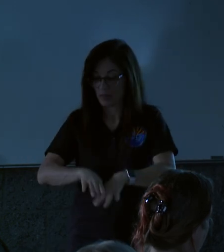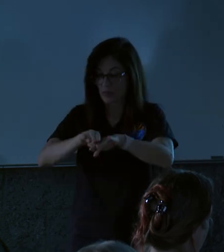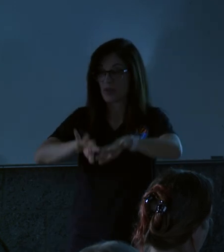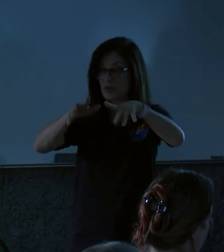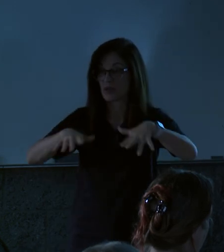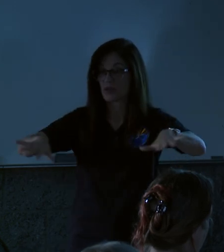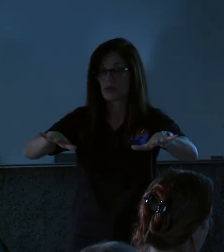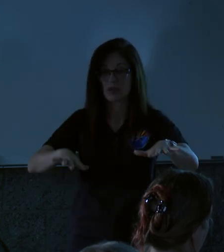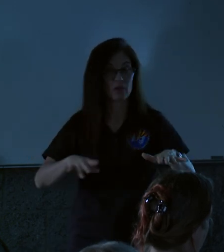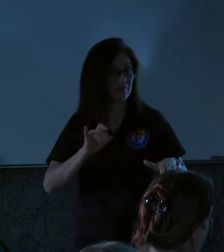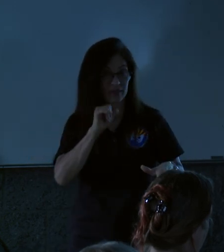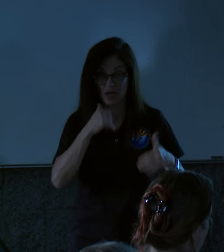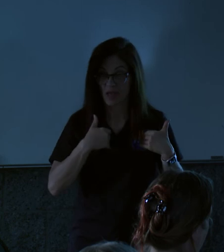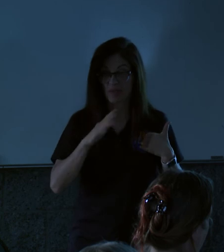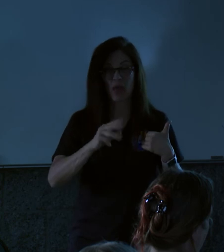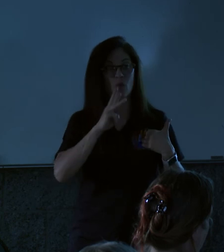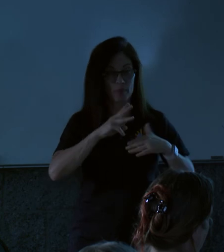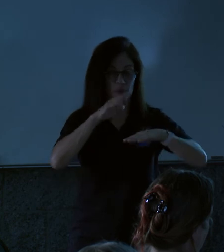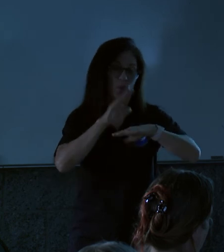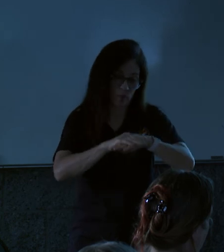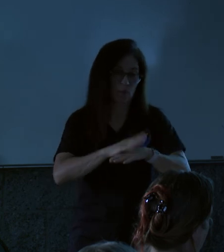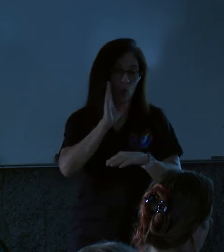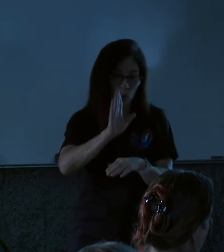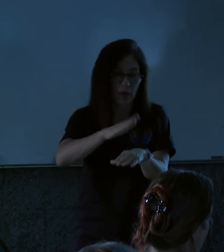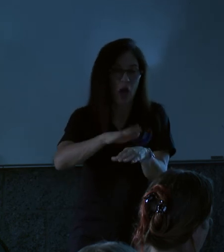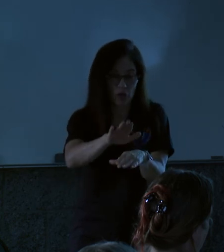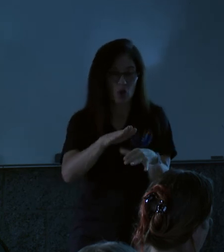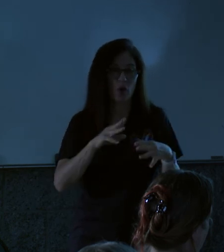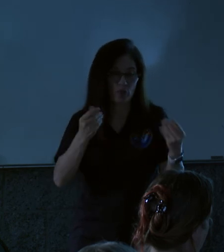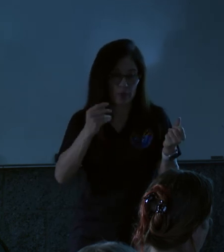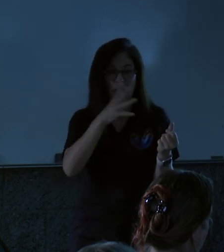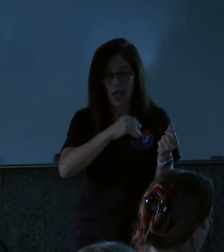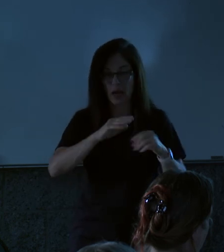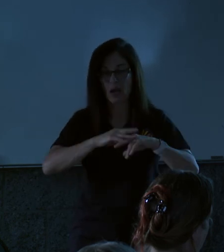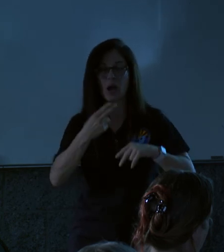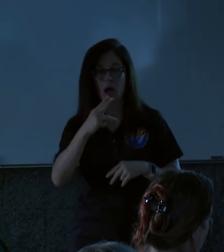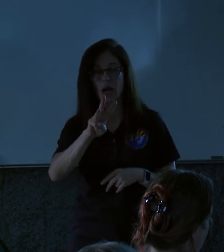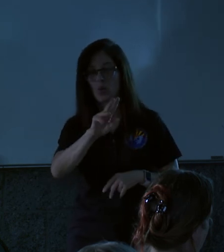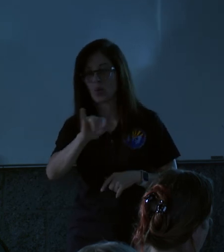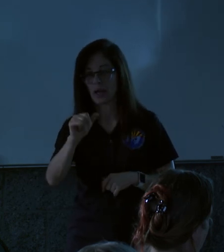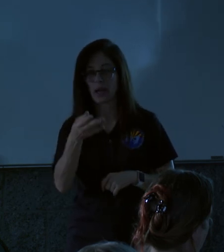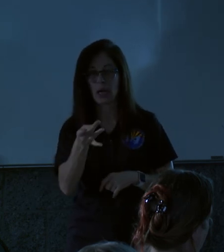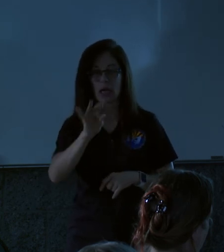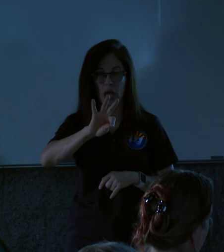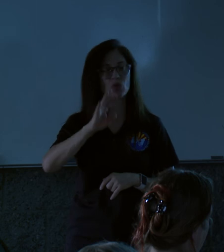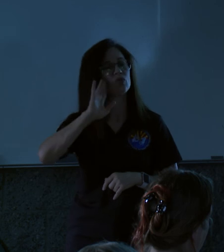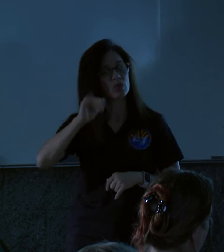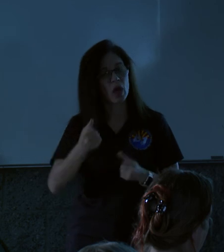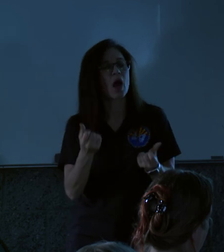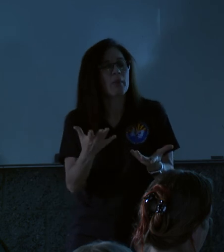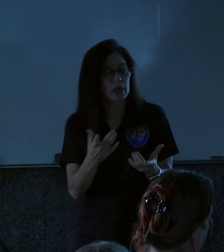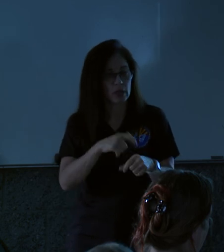that water would have been on your properties and on Highway 89. You know that. You know how many times I had to close the highway last,